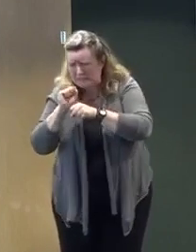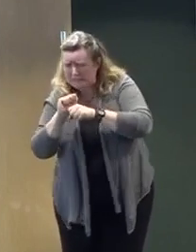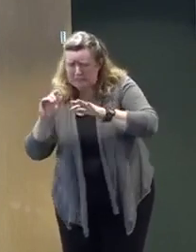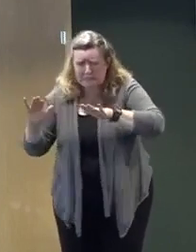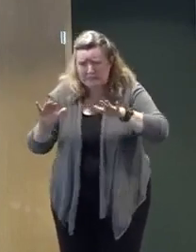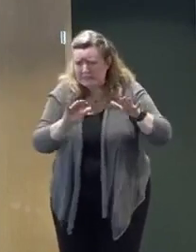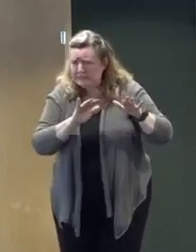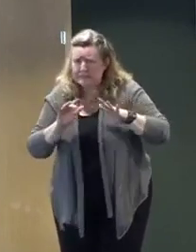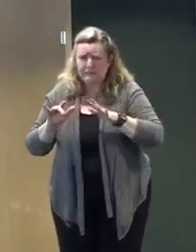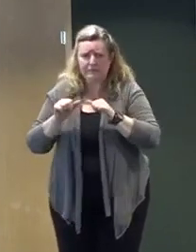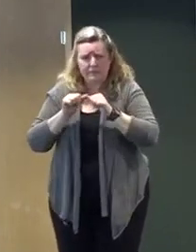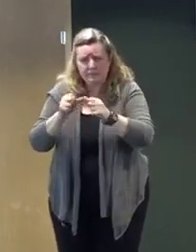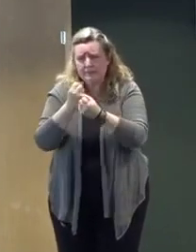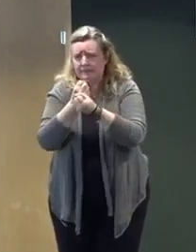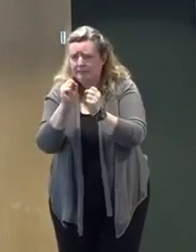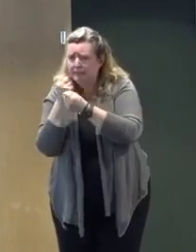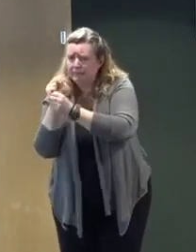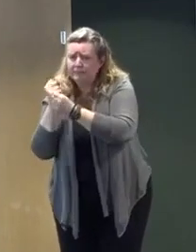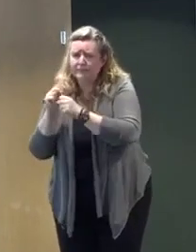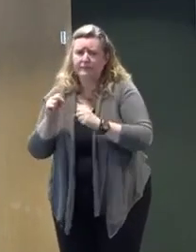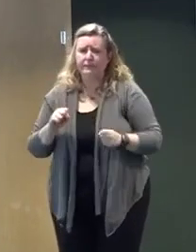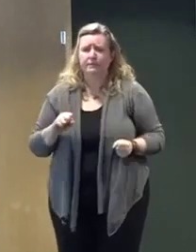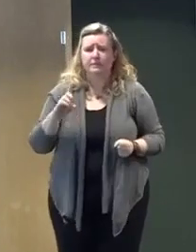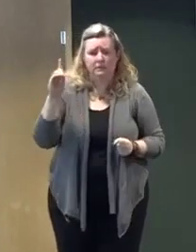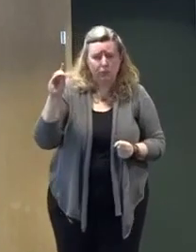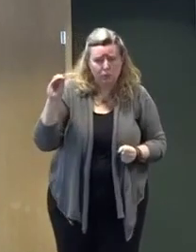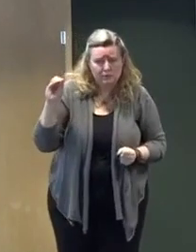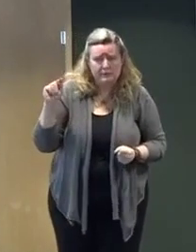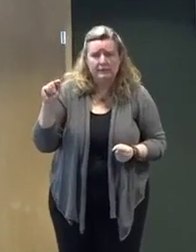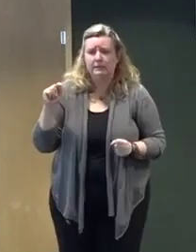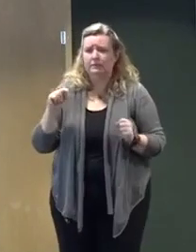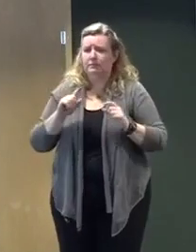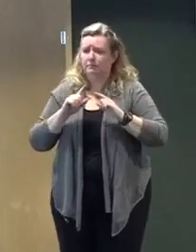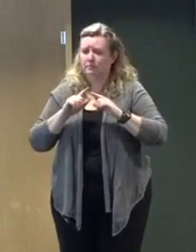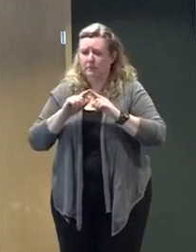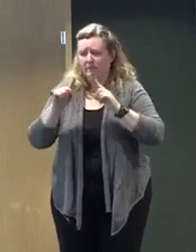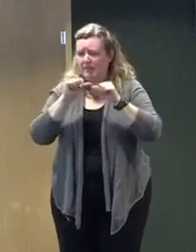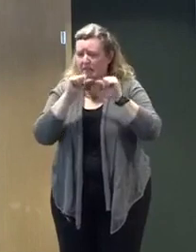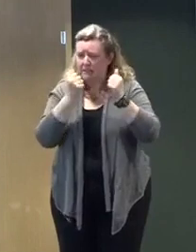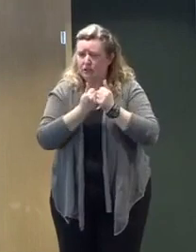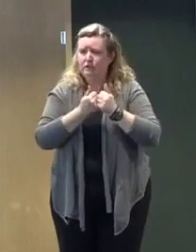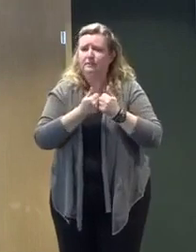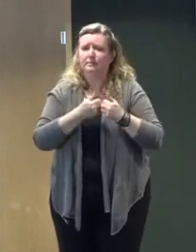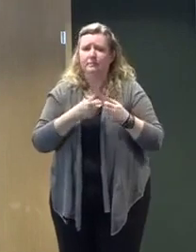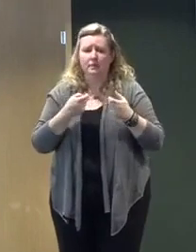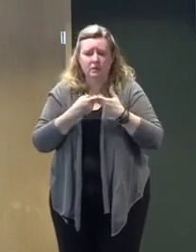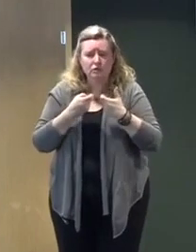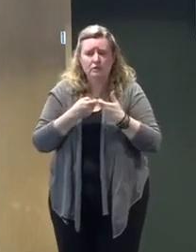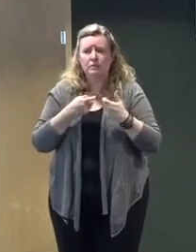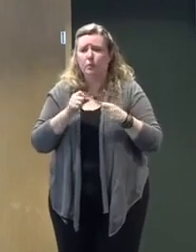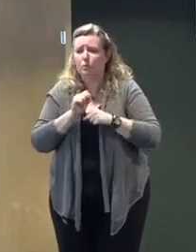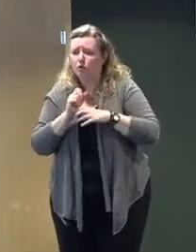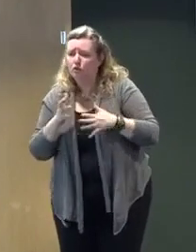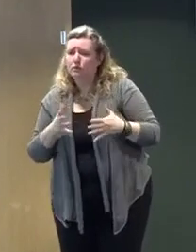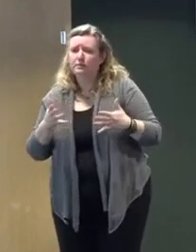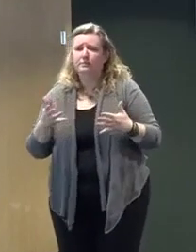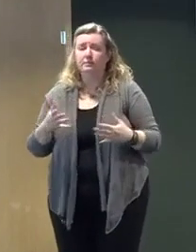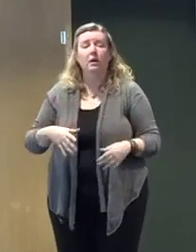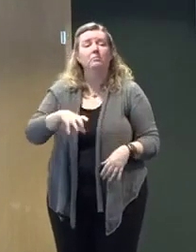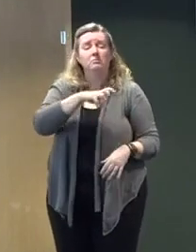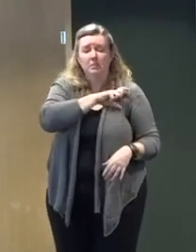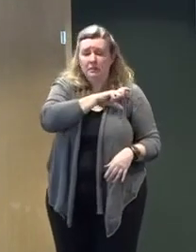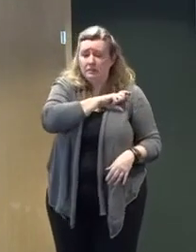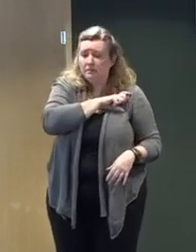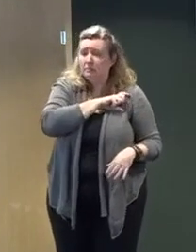authority and agencies, county and local crews, the utility crews, police, including the state police, fire, EMTs,